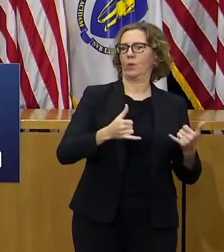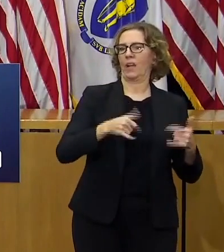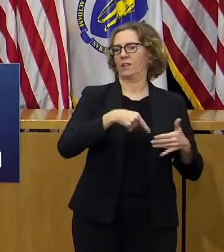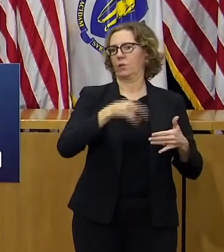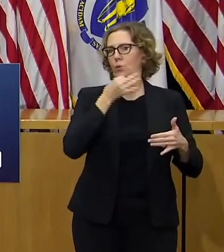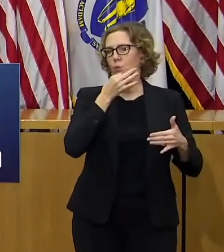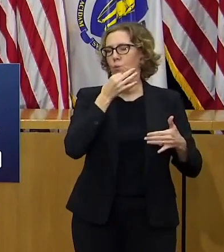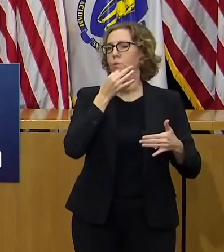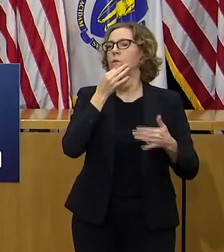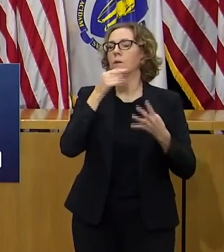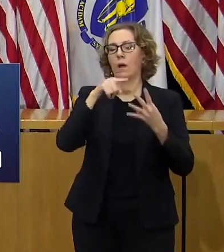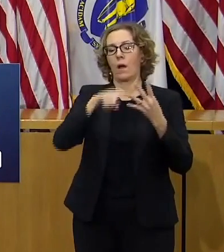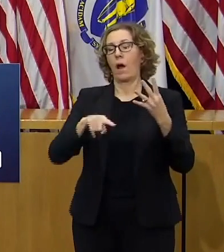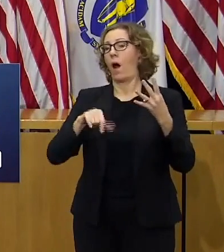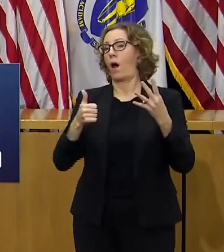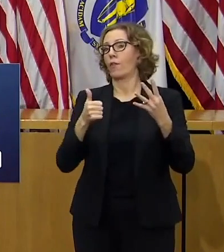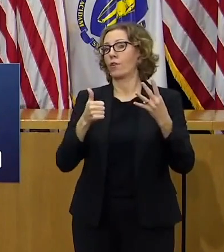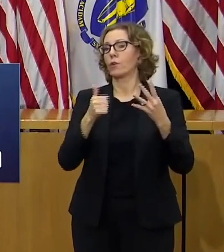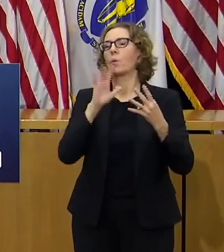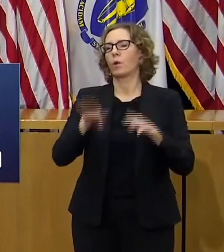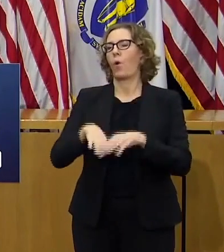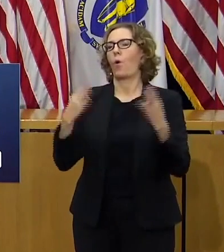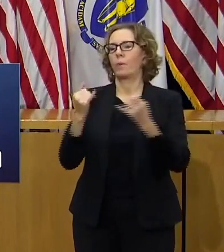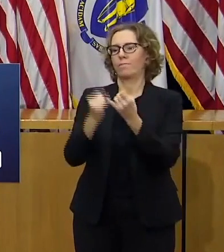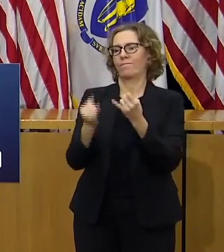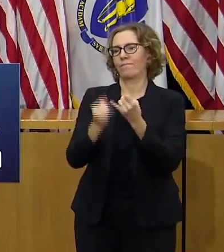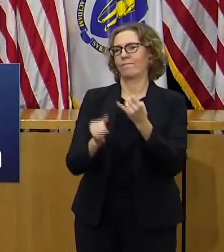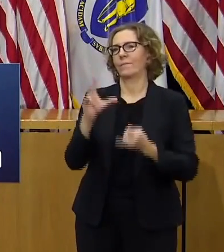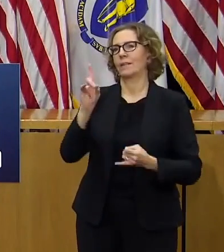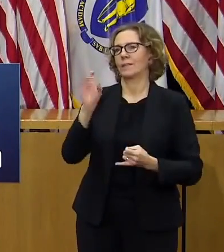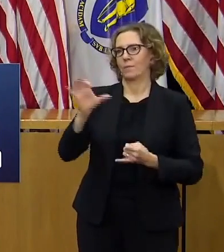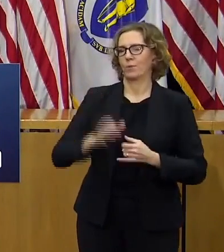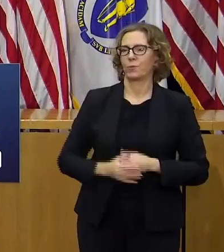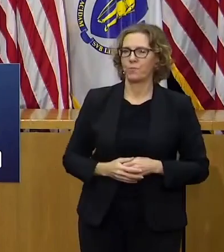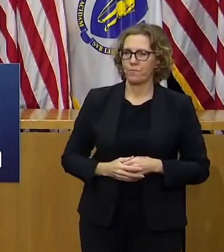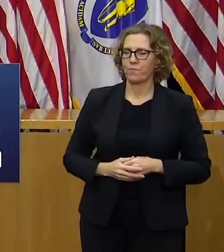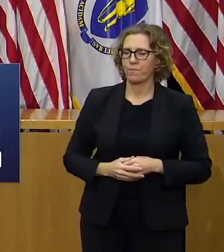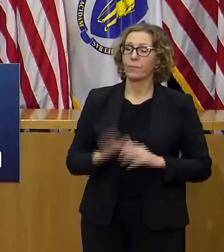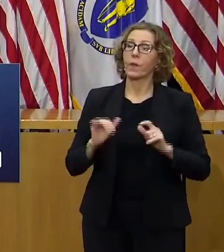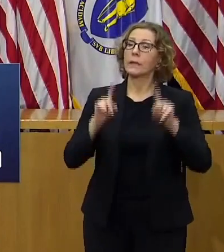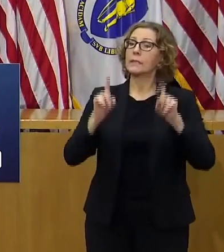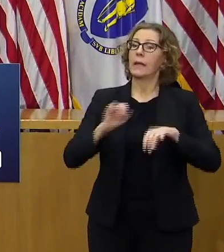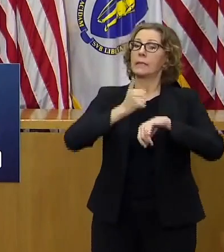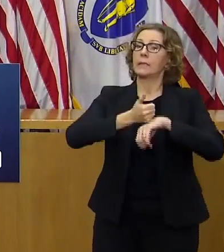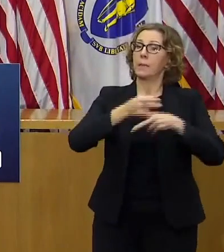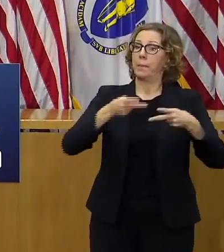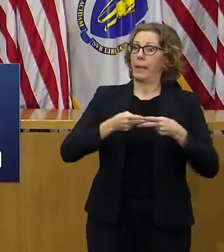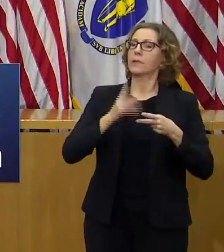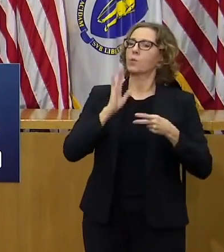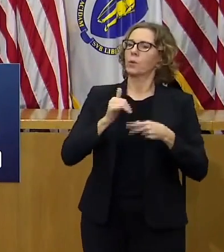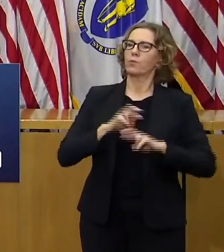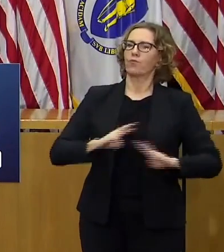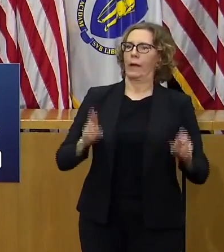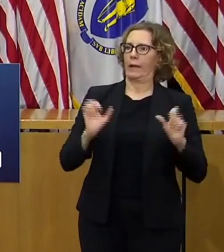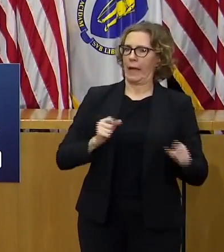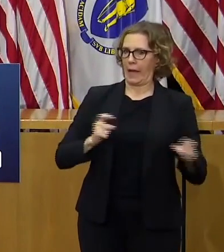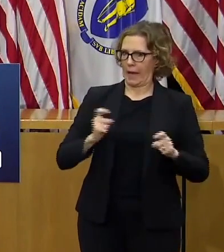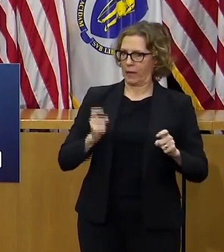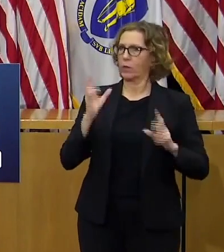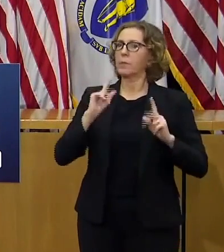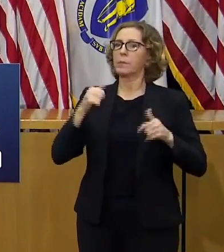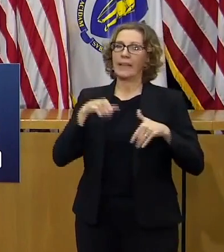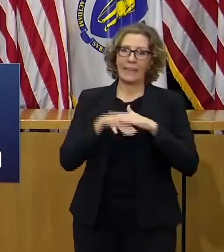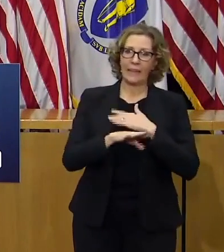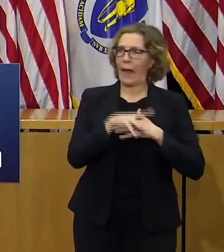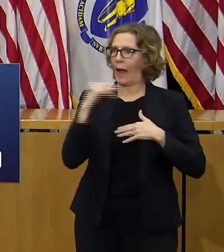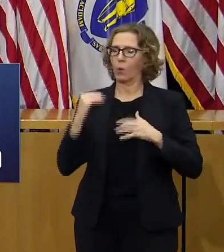these testing sites will also be winterized as I said before so as the weather turns bad folks can get in and out safely